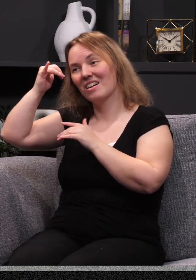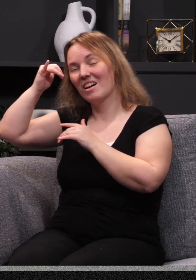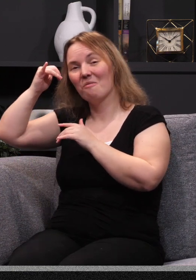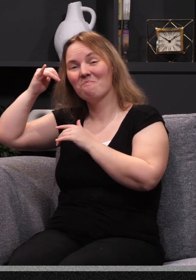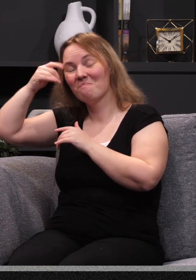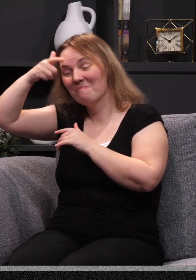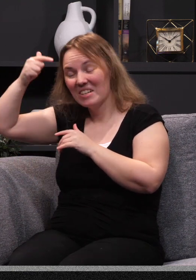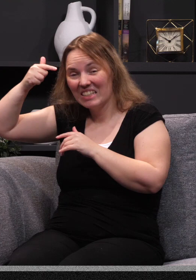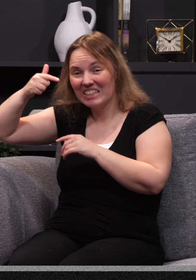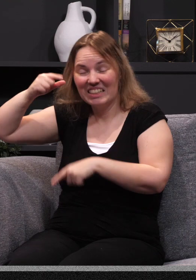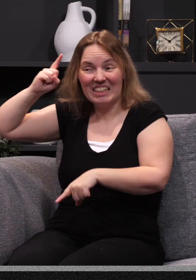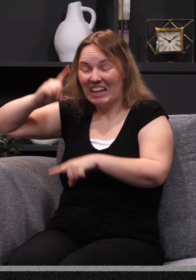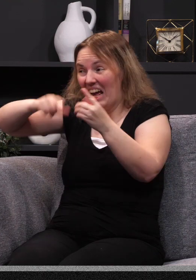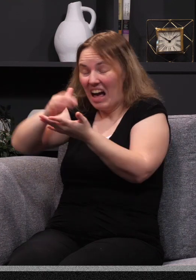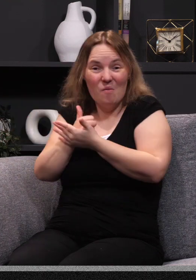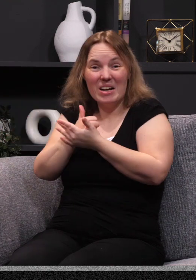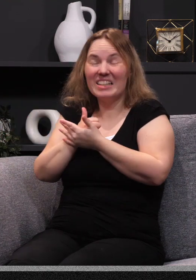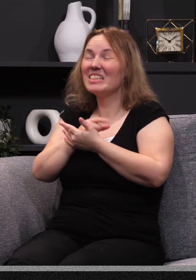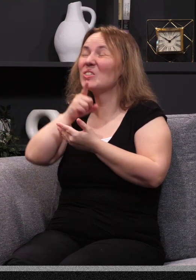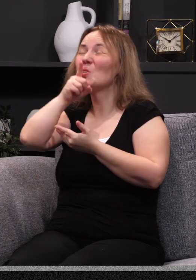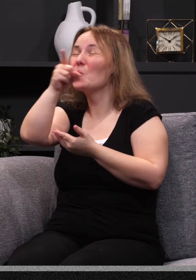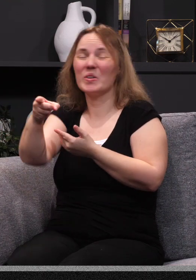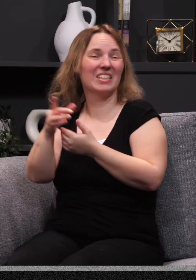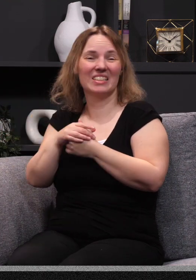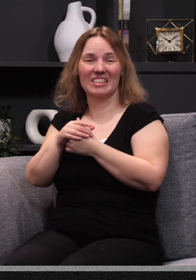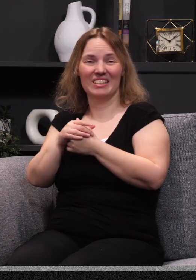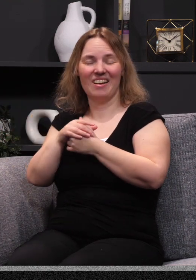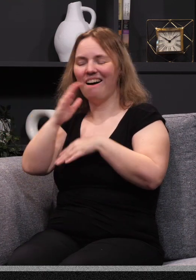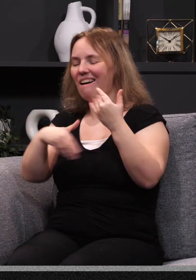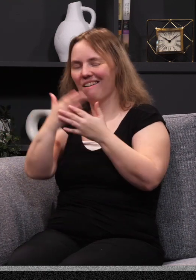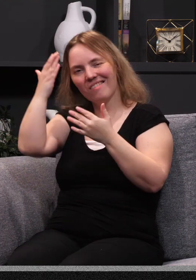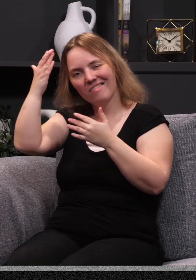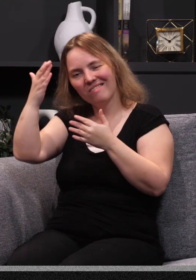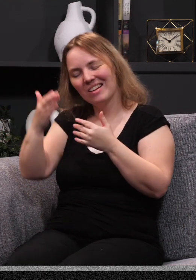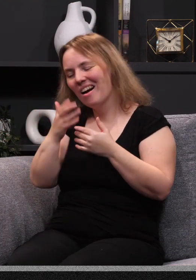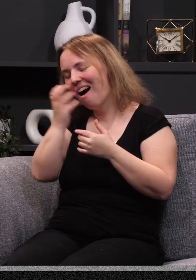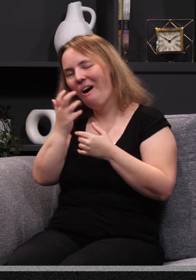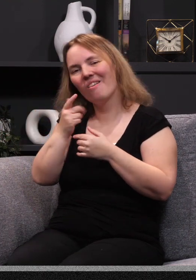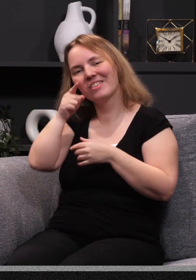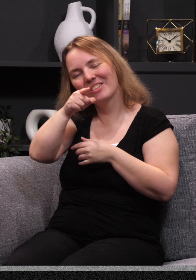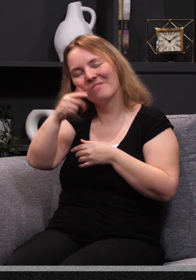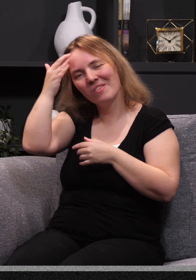Because as Peter said, we can't help but talk about Him. He's so real. Oh, that you would know His love.